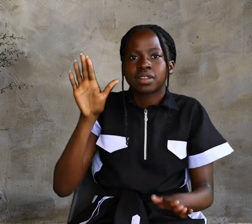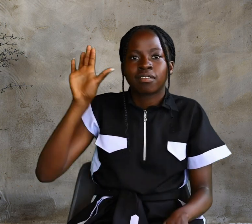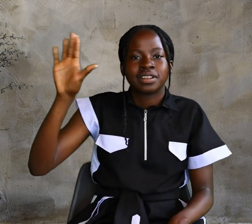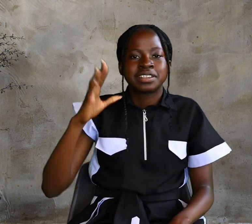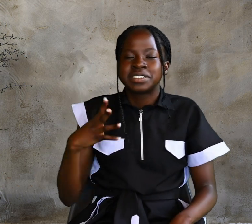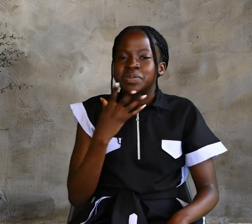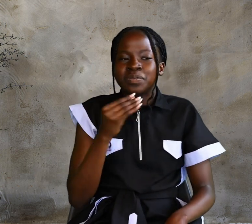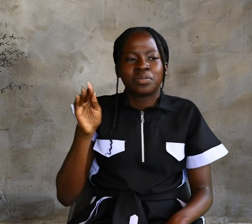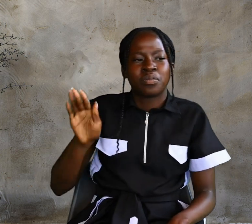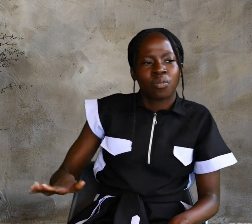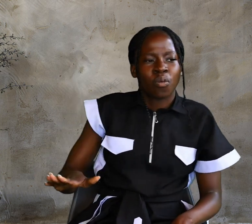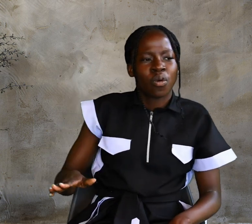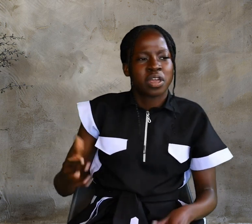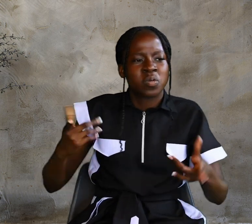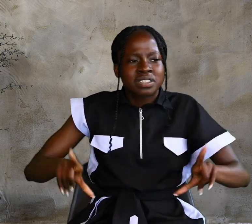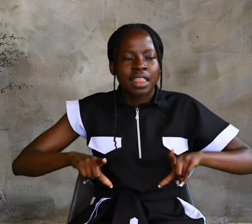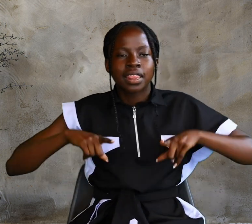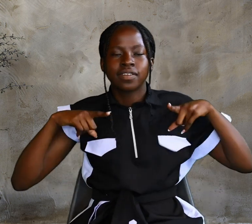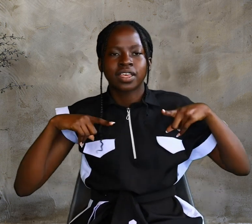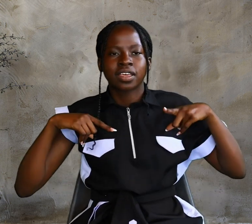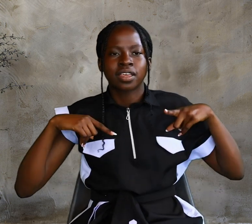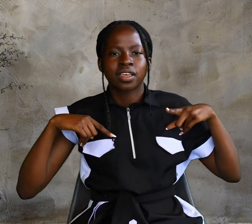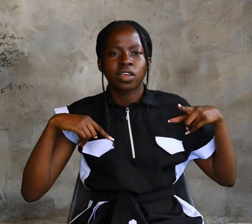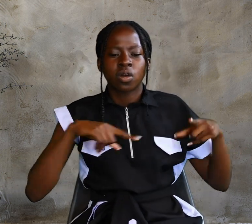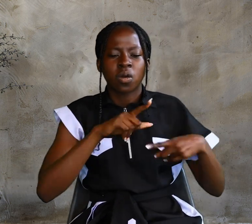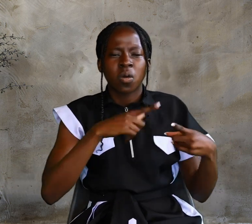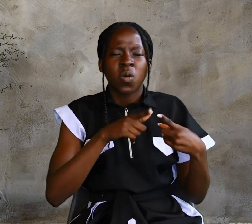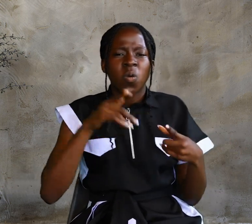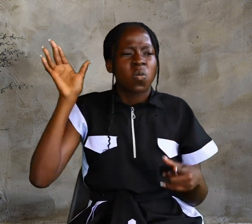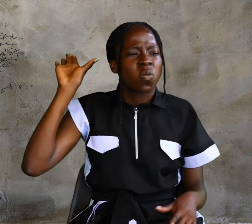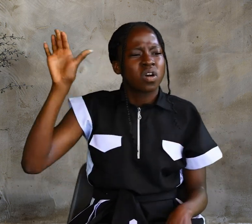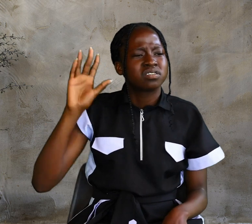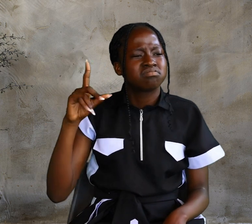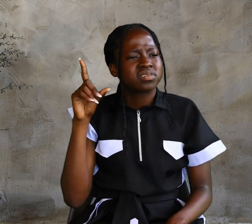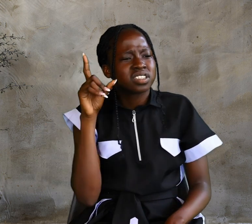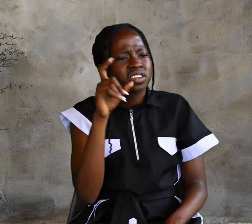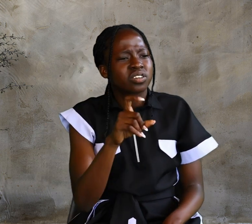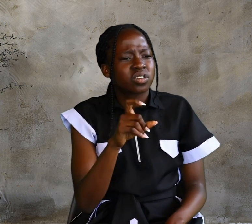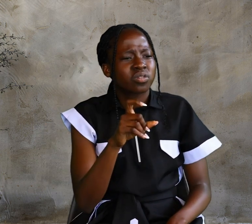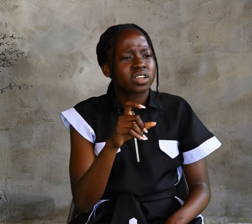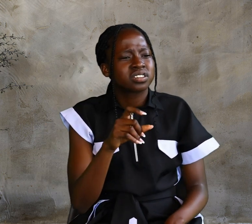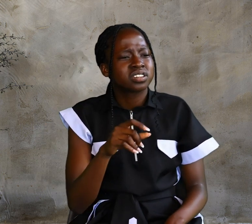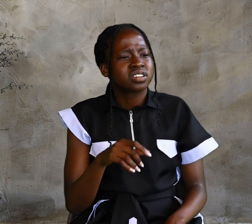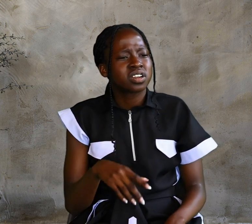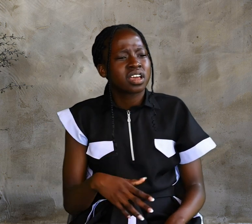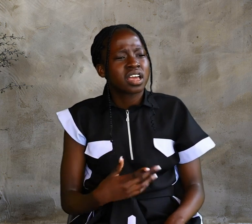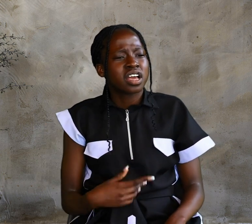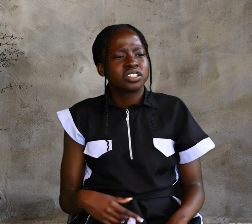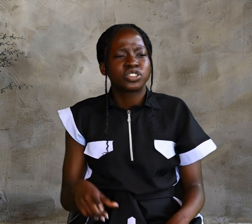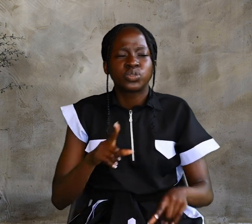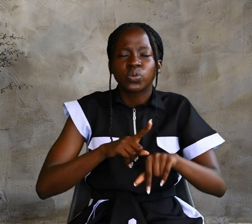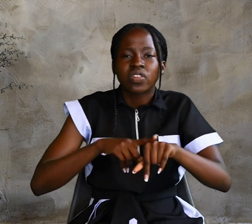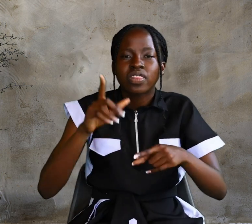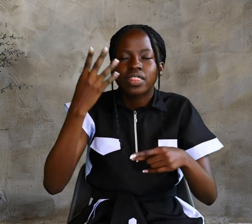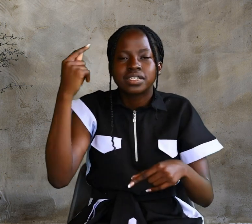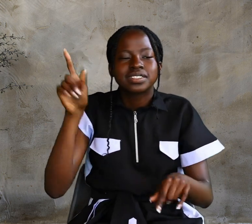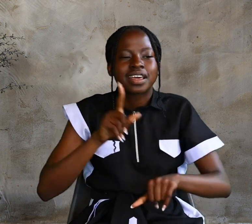that his boy was living. When he inquired as to the time